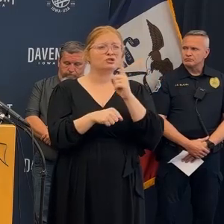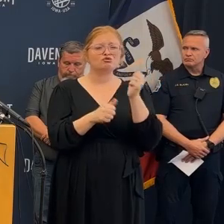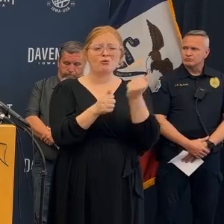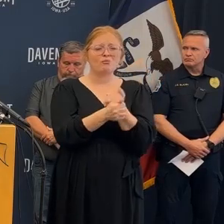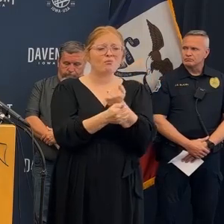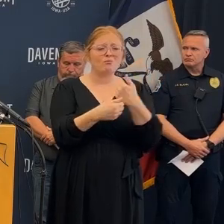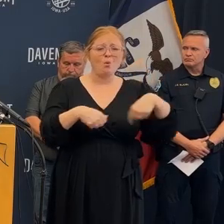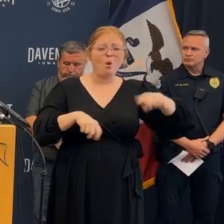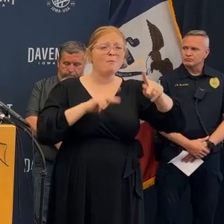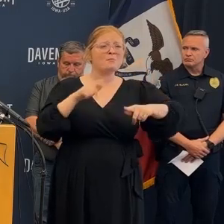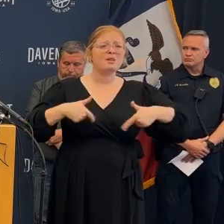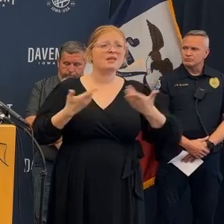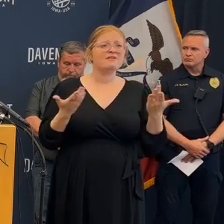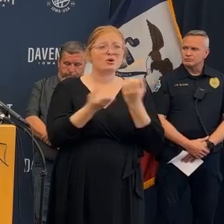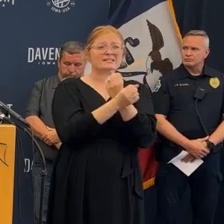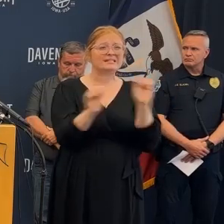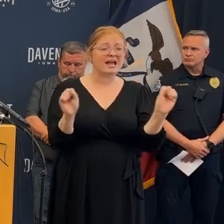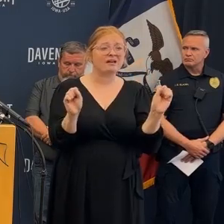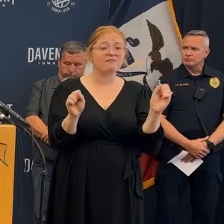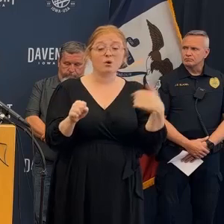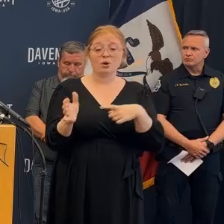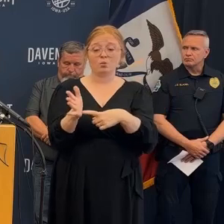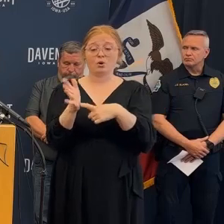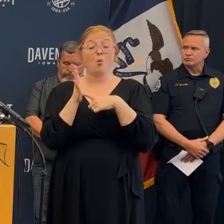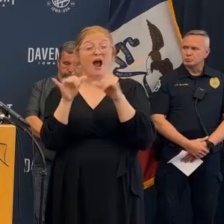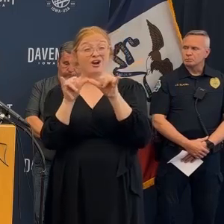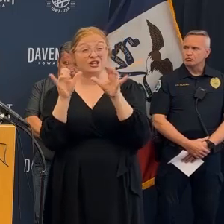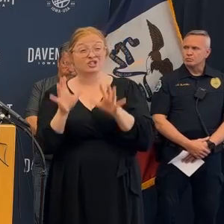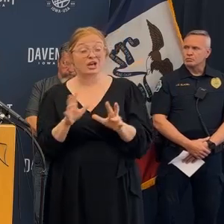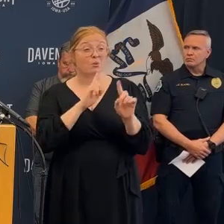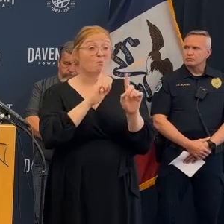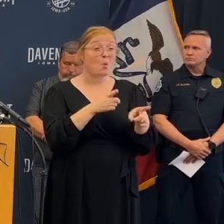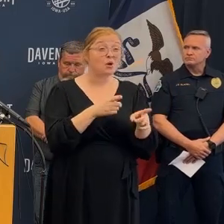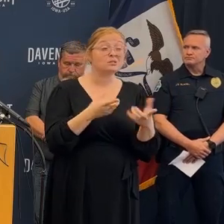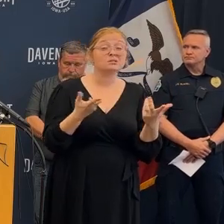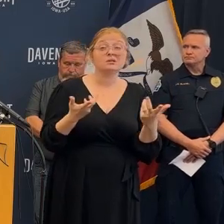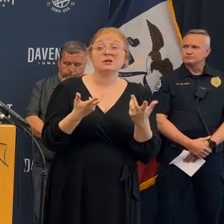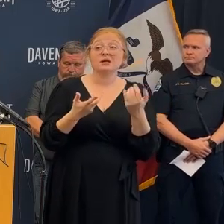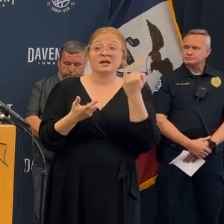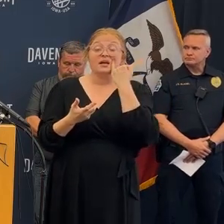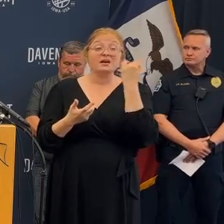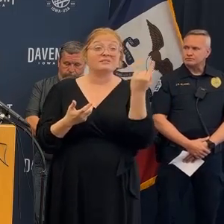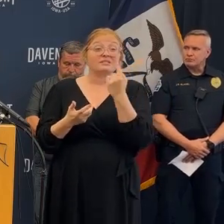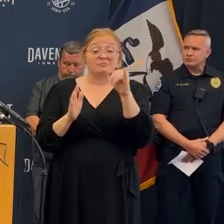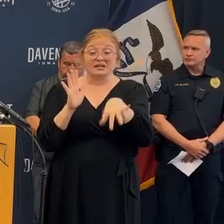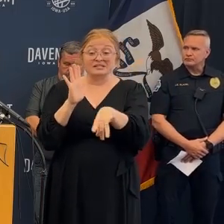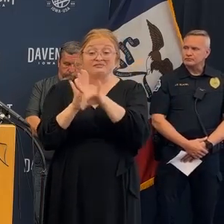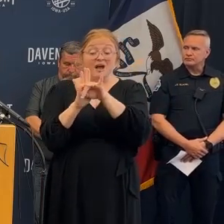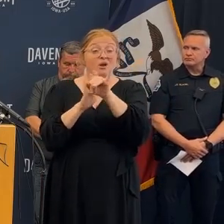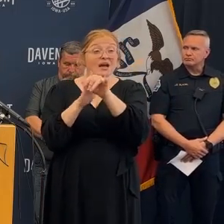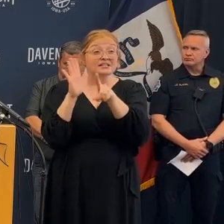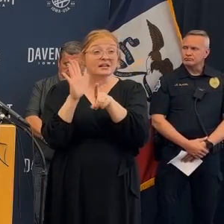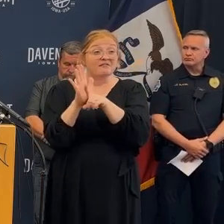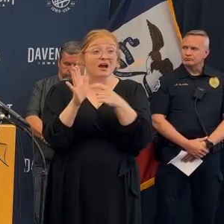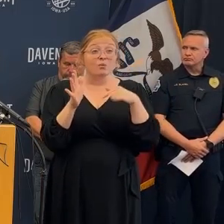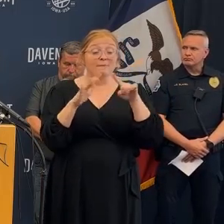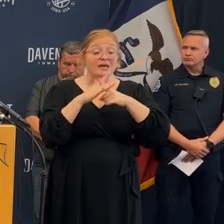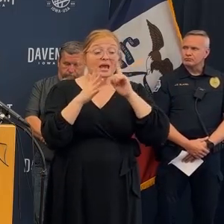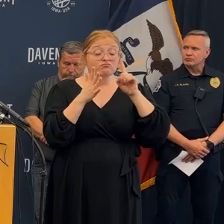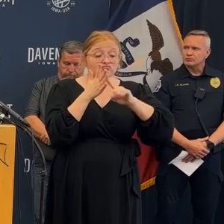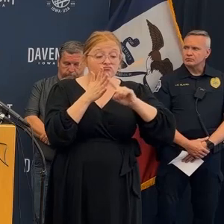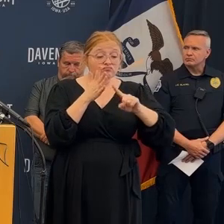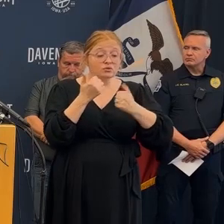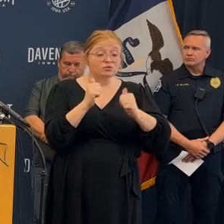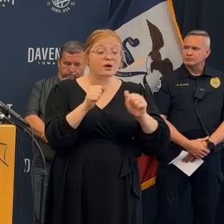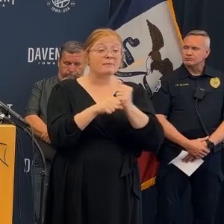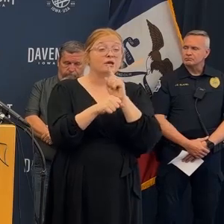the responders the people that do the work we have city council folks here staff we do everything we